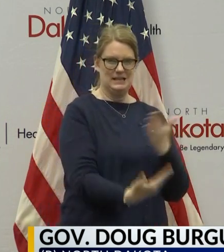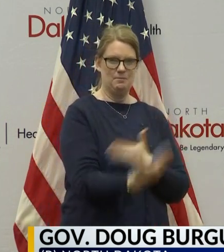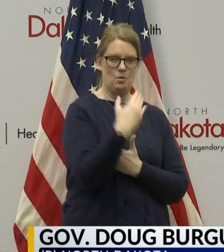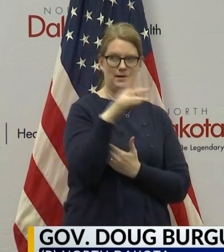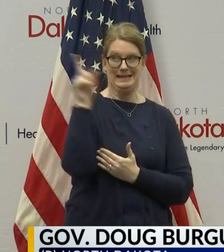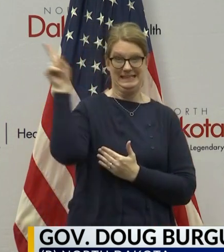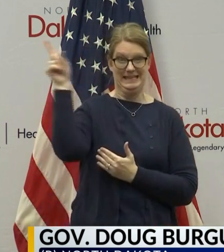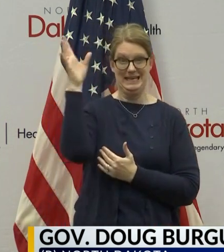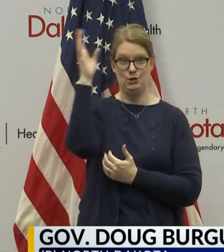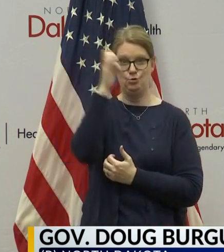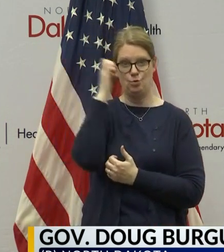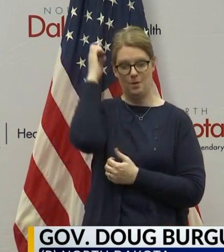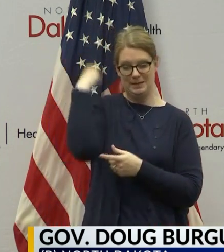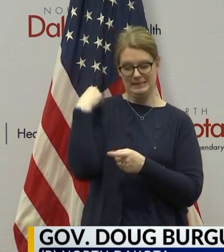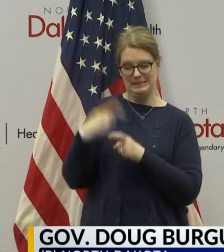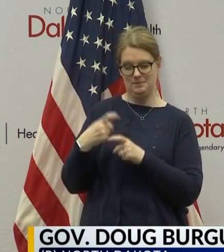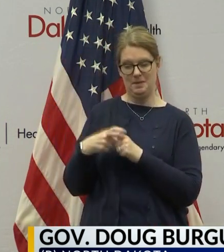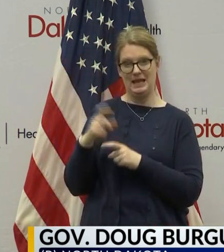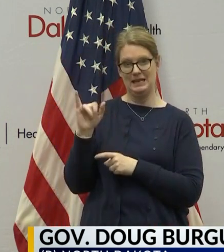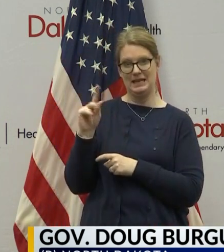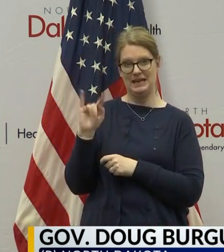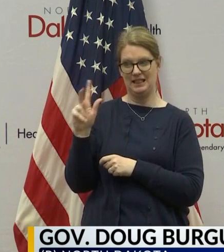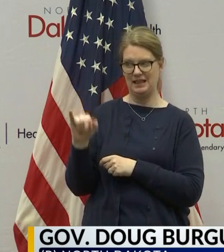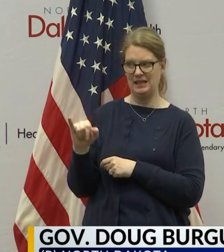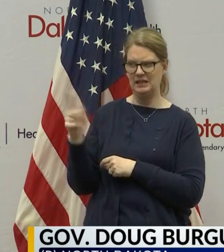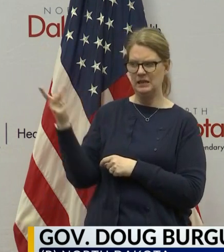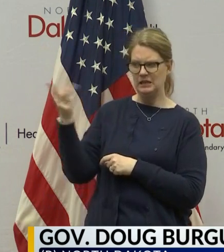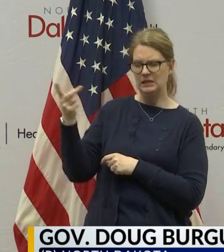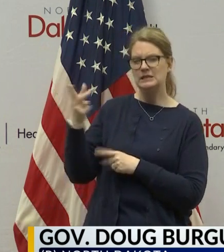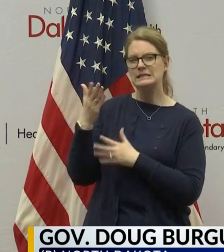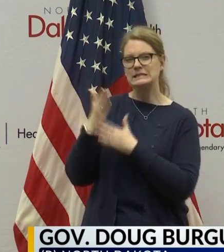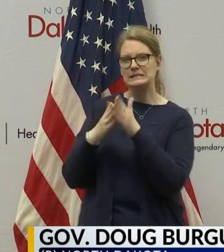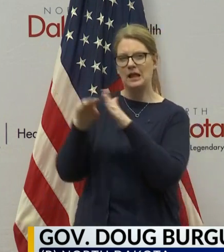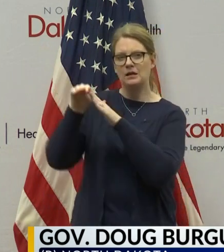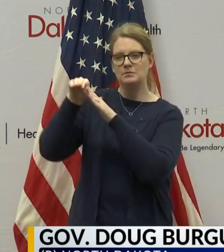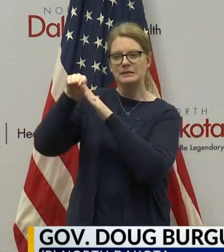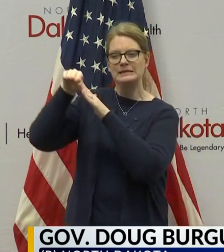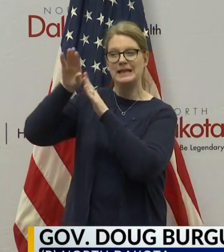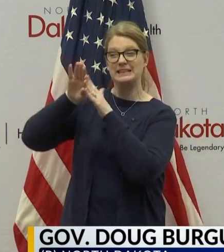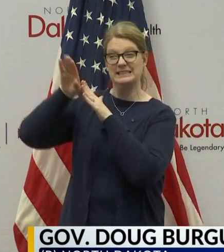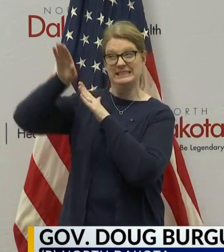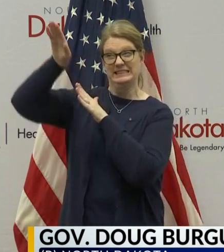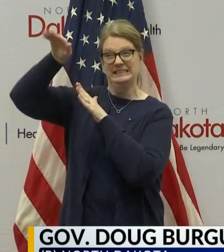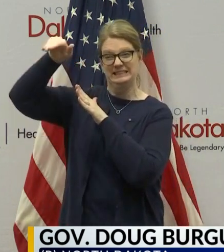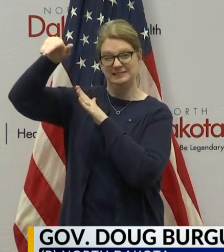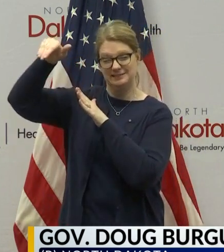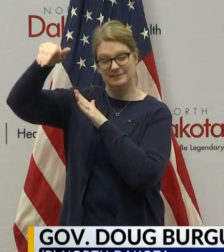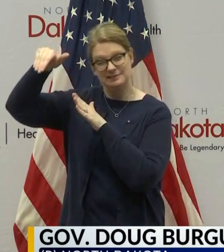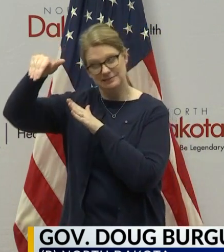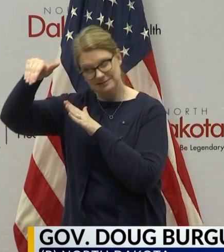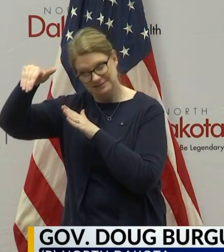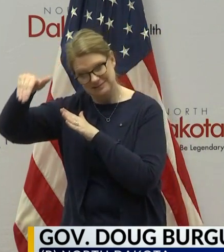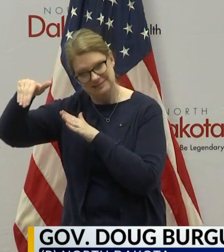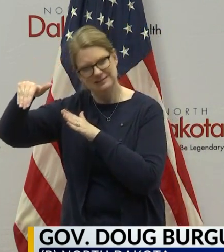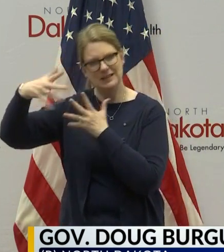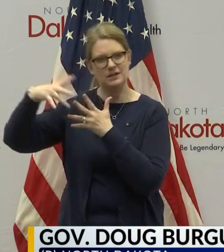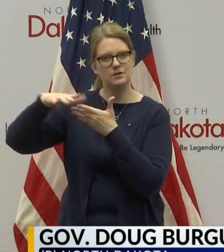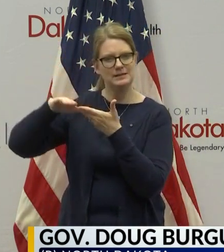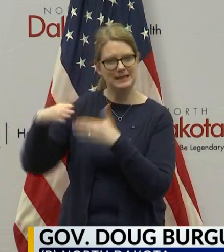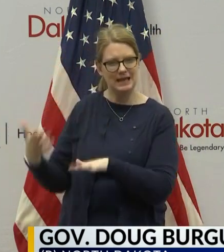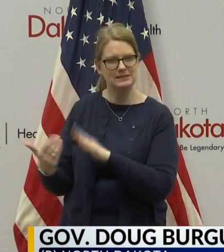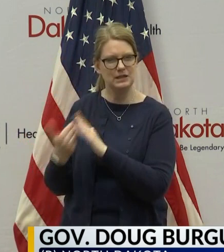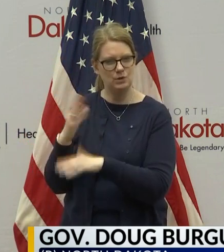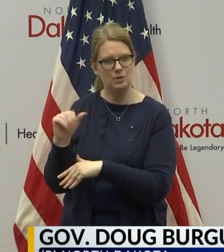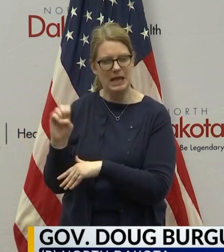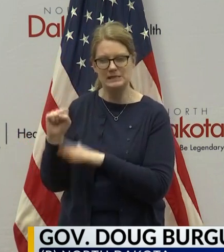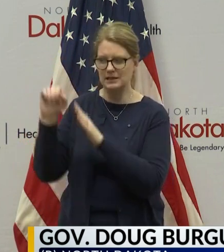Europe with Spain and Italy starting to show some decline in their growth rates of, of, you know, deaths and